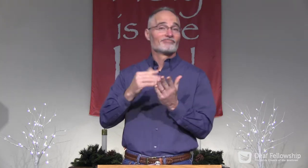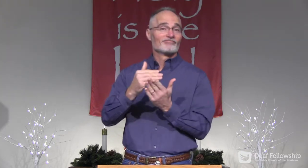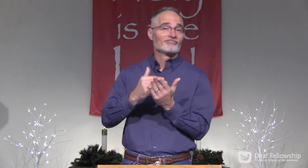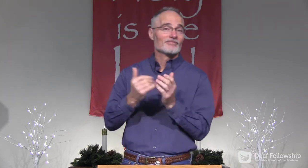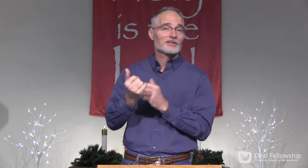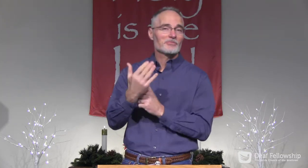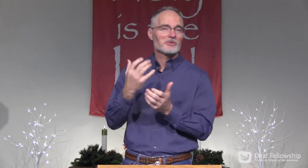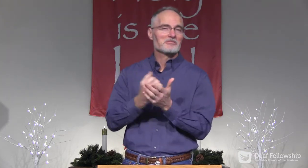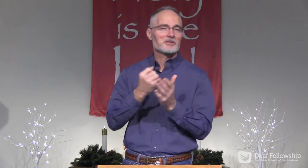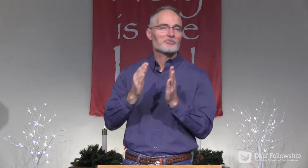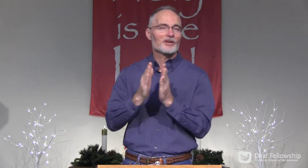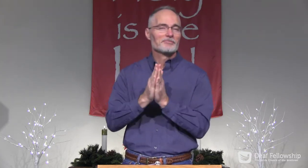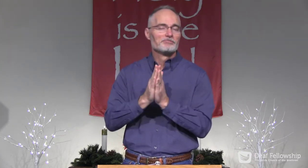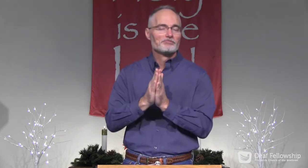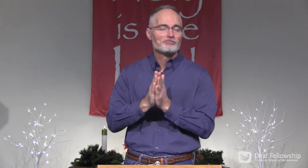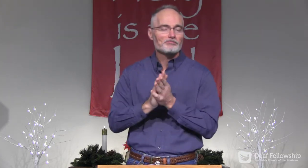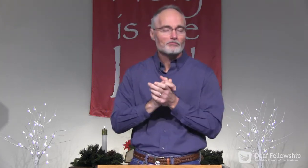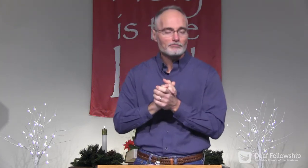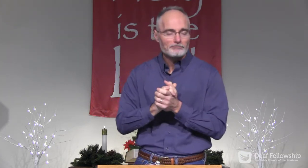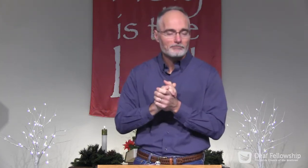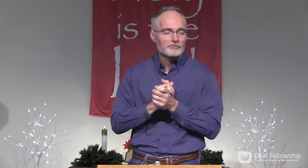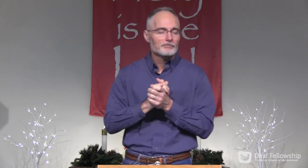Before we begin the lesson this morning, let's pray.